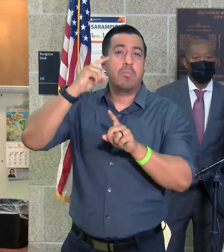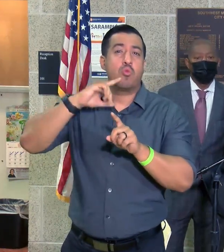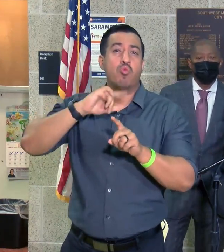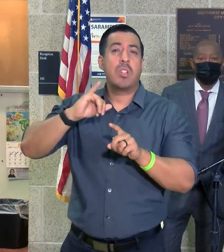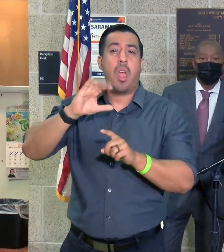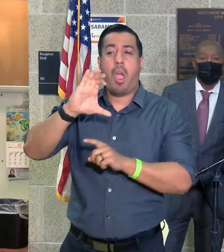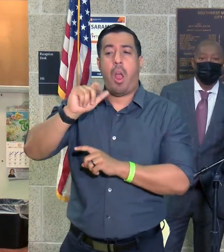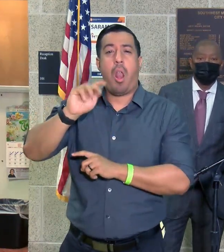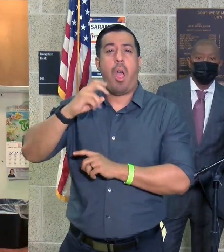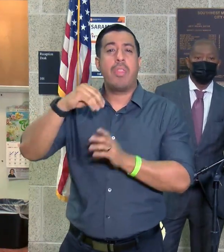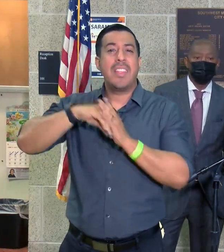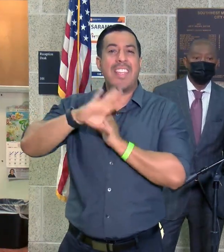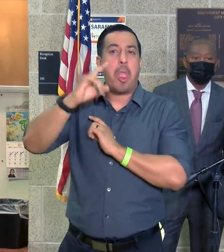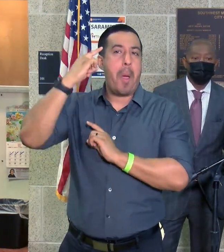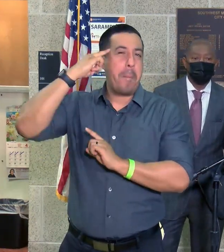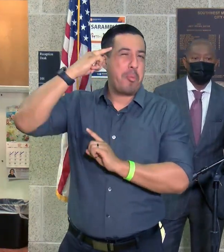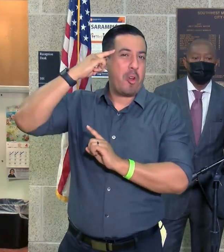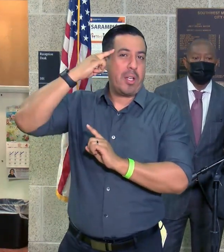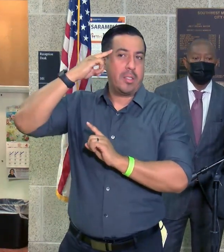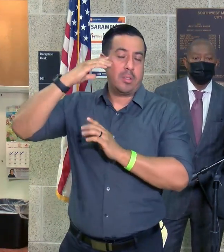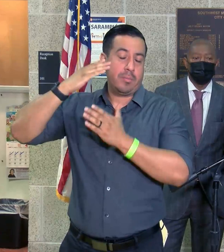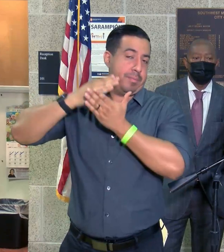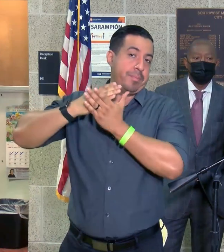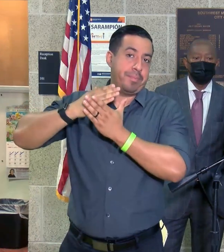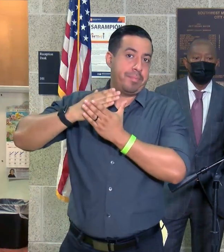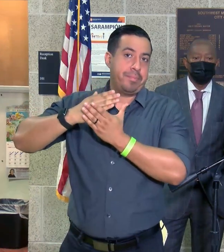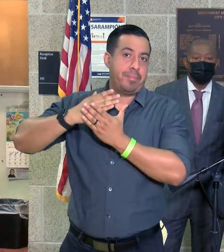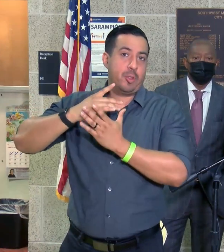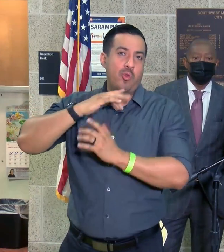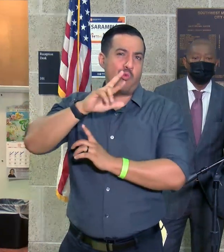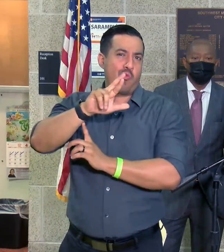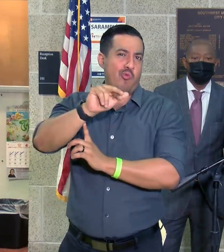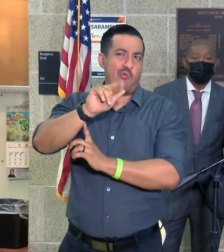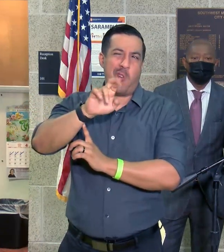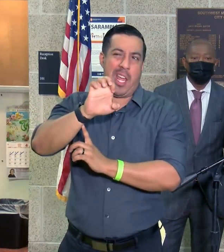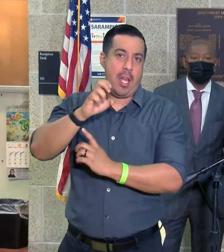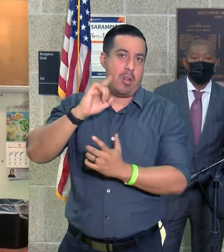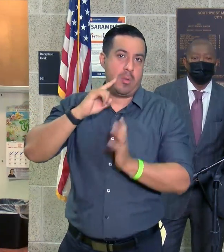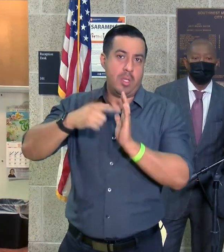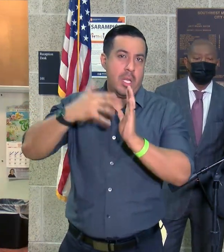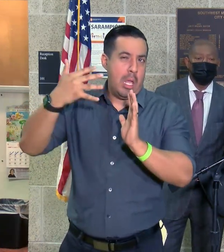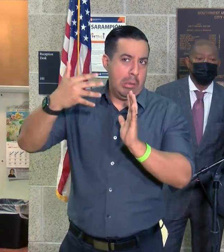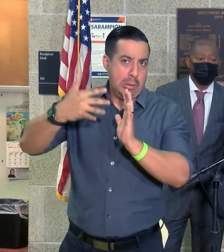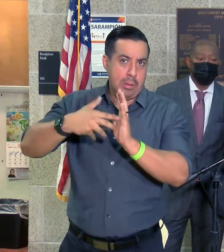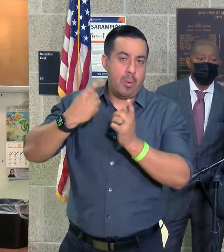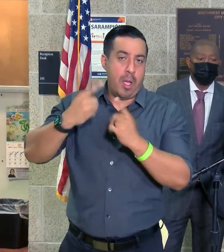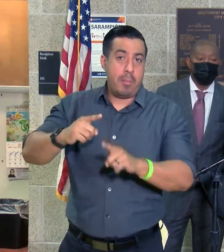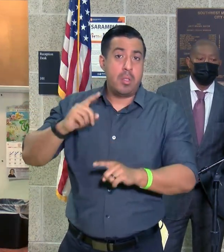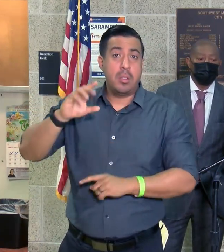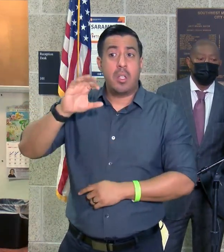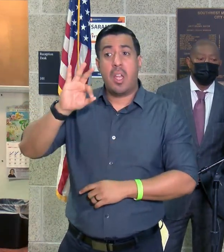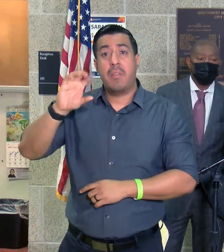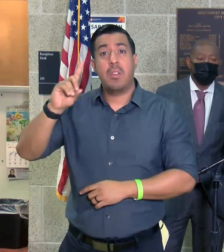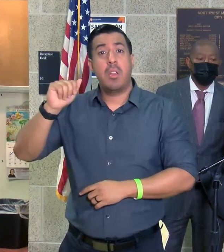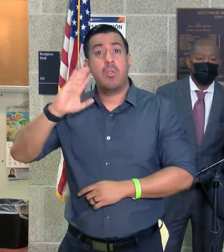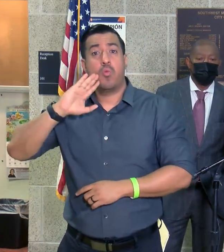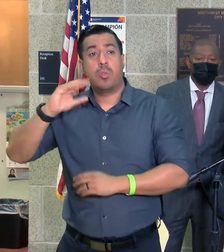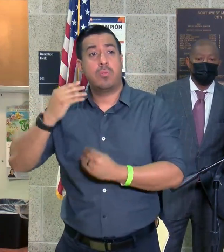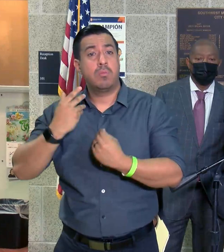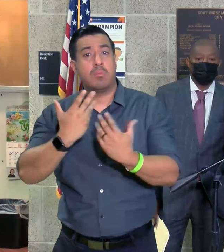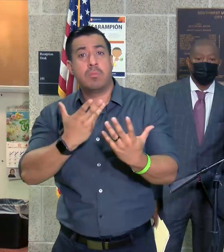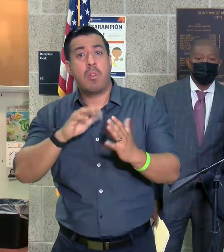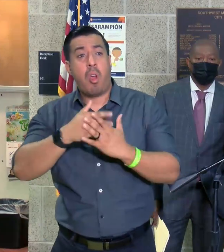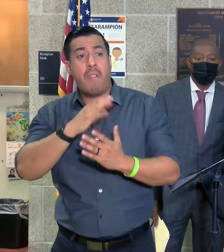and it is difficult to treat. They are very rare to begin with. And so one of the questions that the FDA will be addressing is, with these